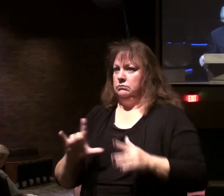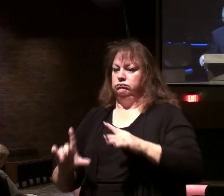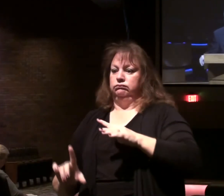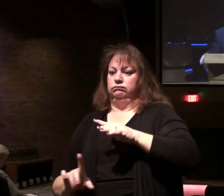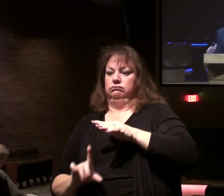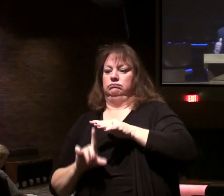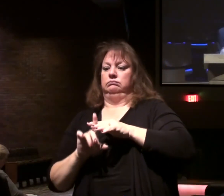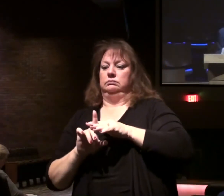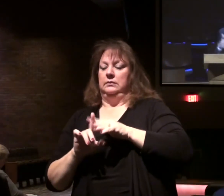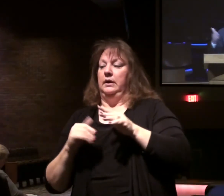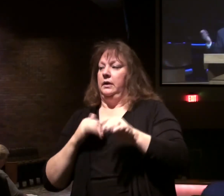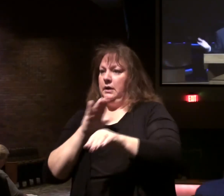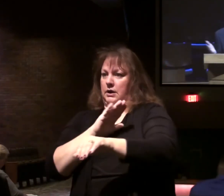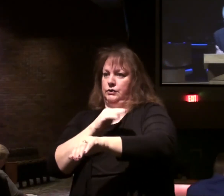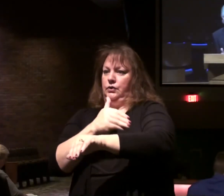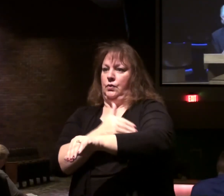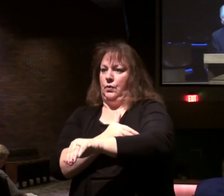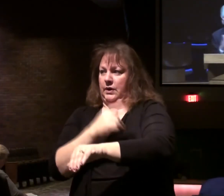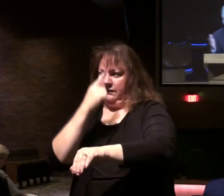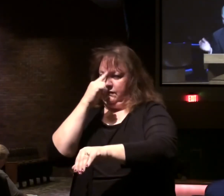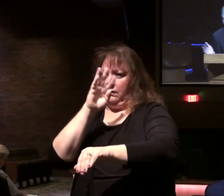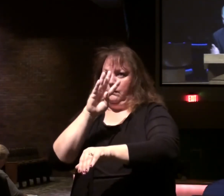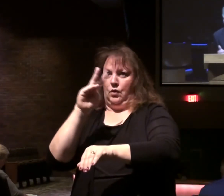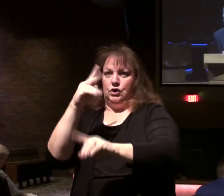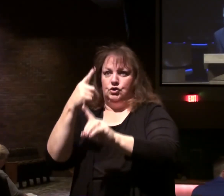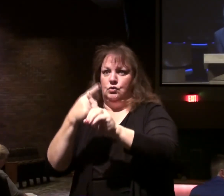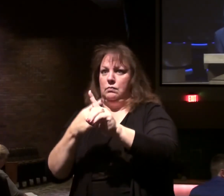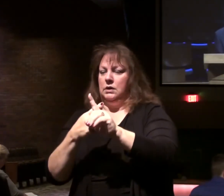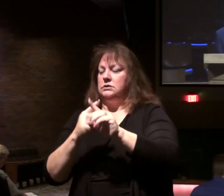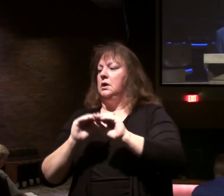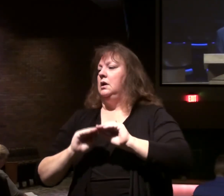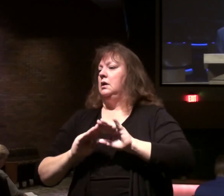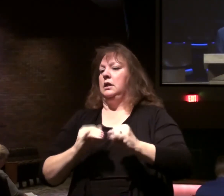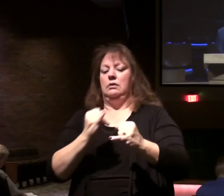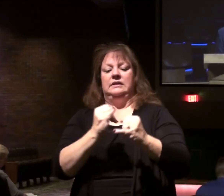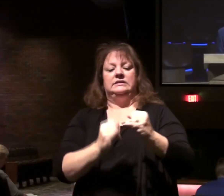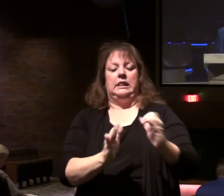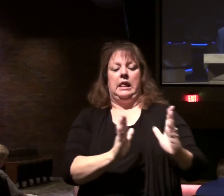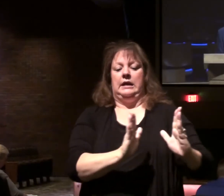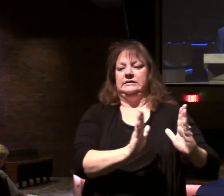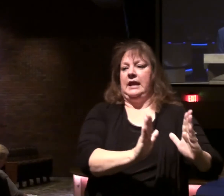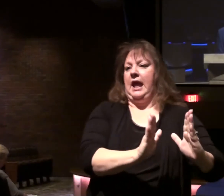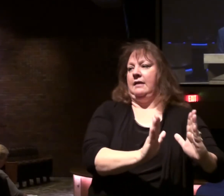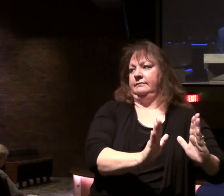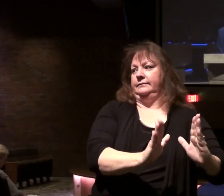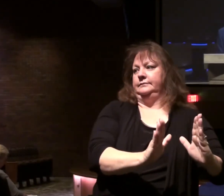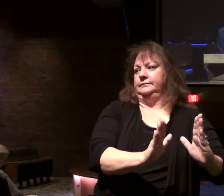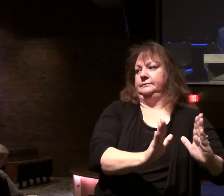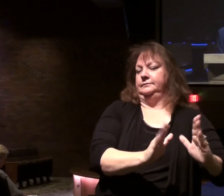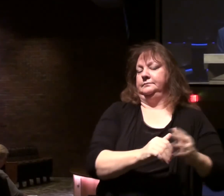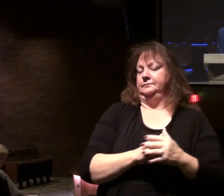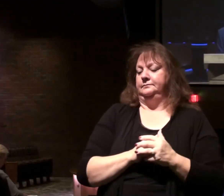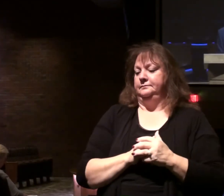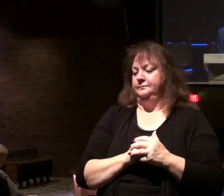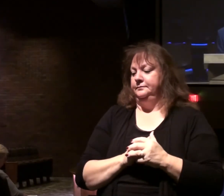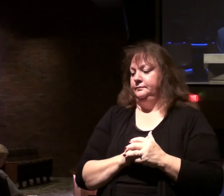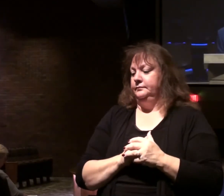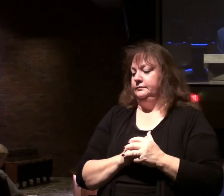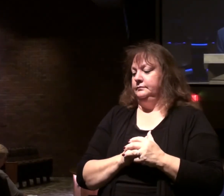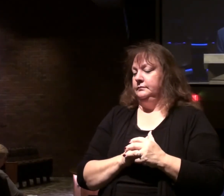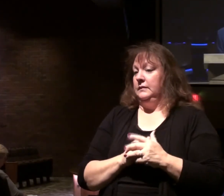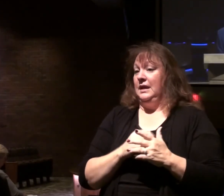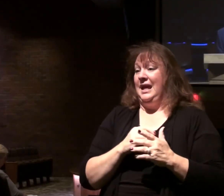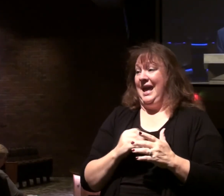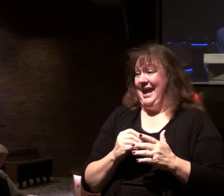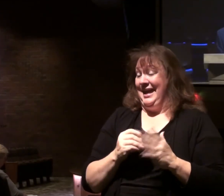Has authority to act for 42 months. All of that's clearly the last half of that seven year period. That along